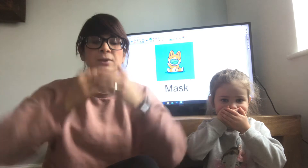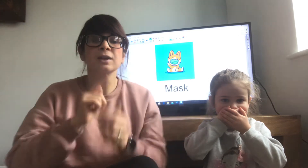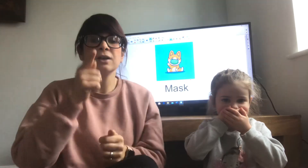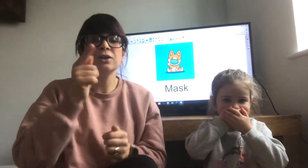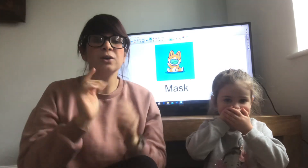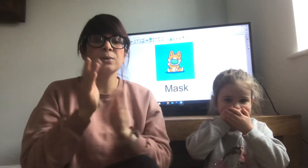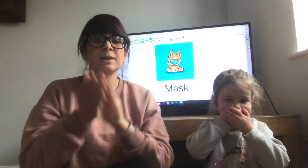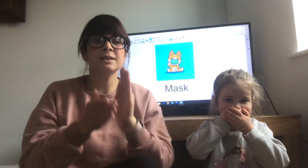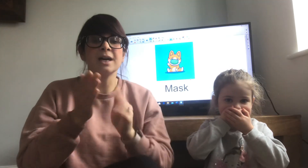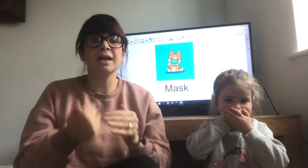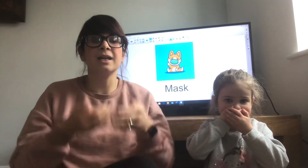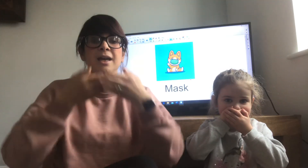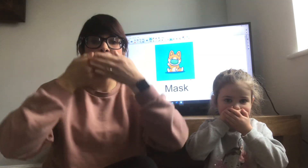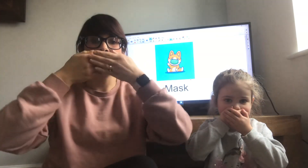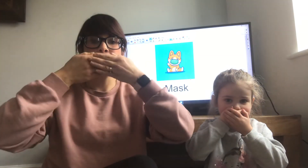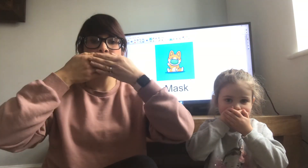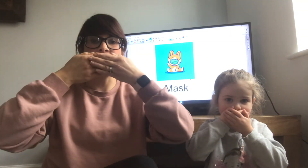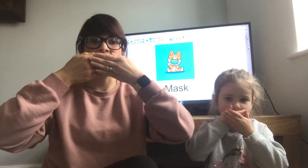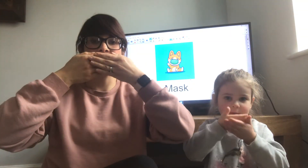You sign mask.